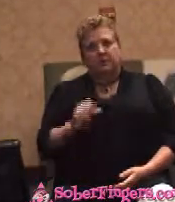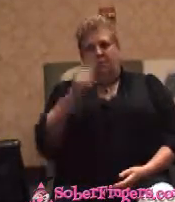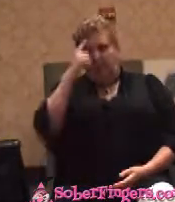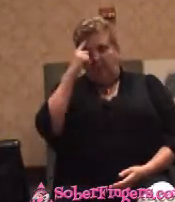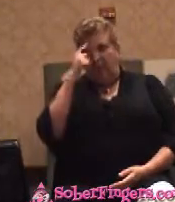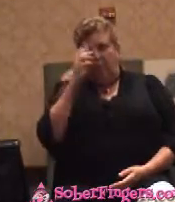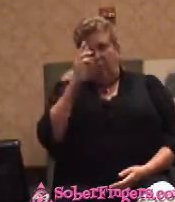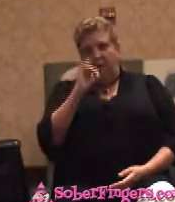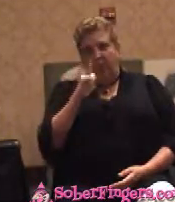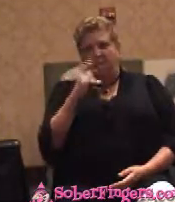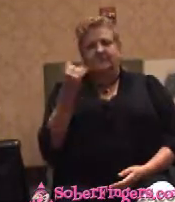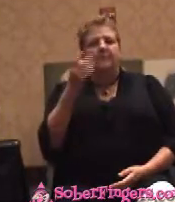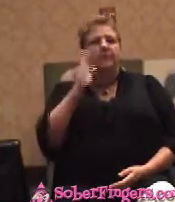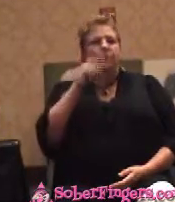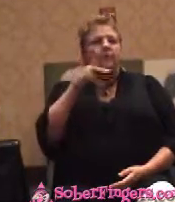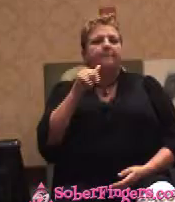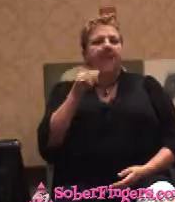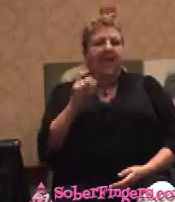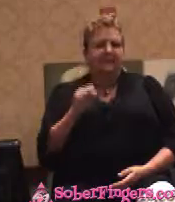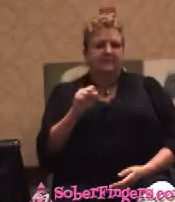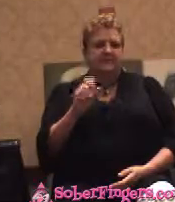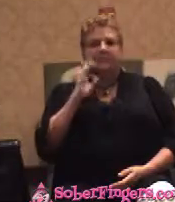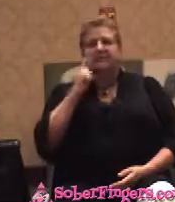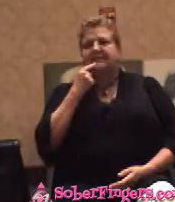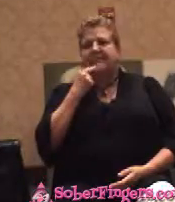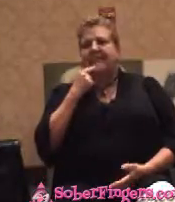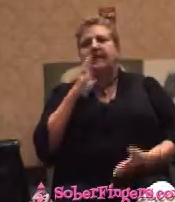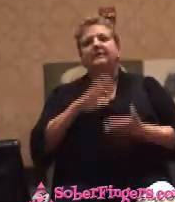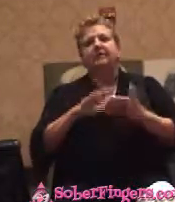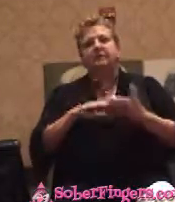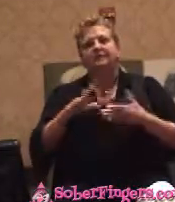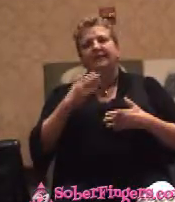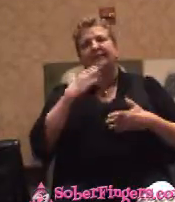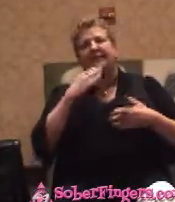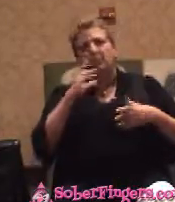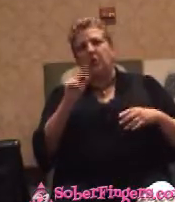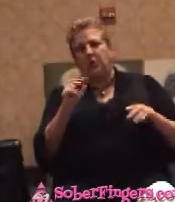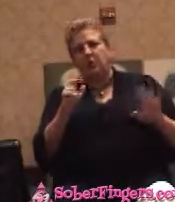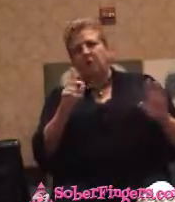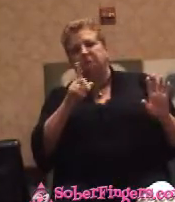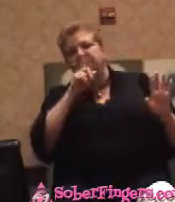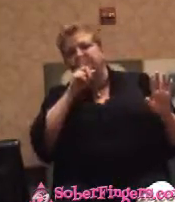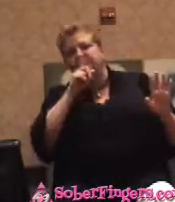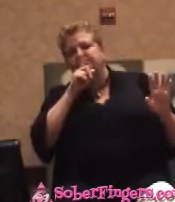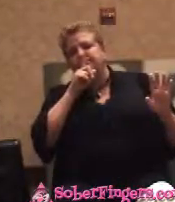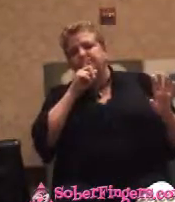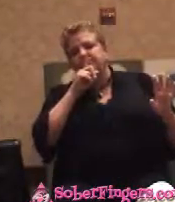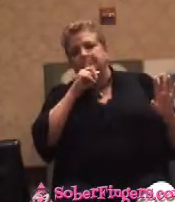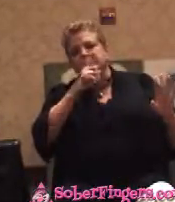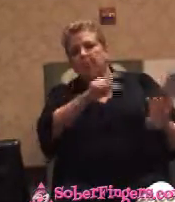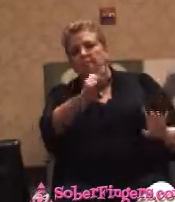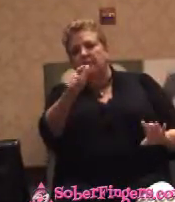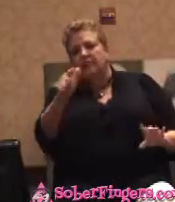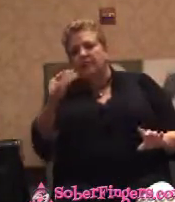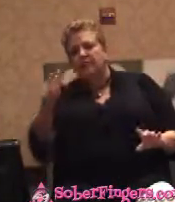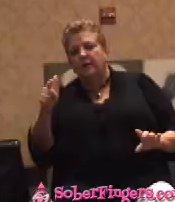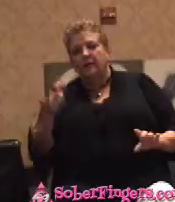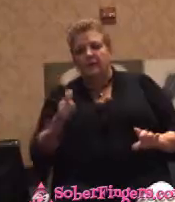will pass. Somebody will say, excuse me, thank you, no, whatever. So I waited. the civilians, they were all civilians.